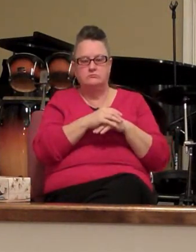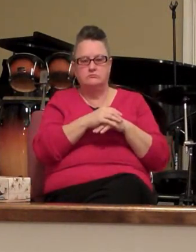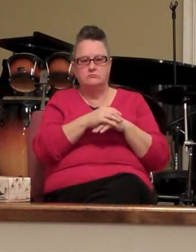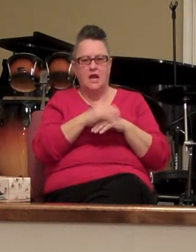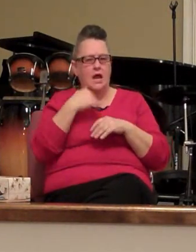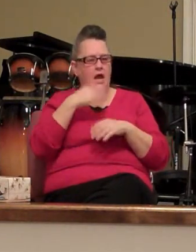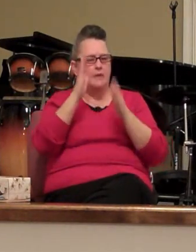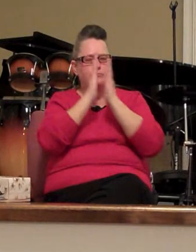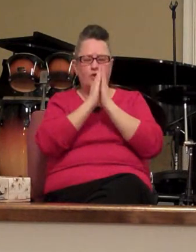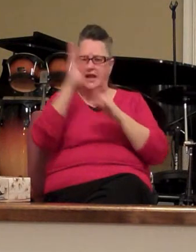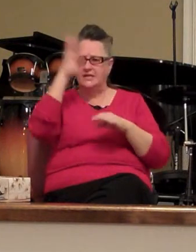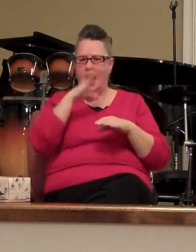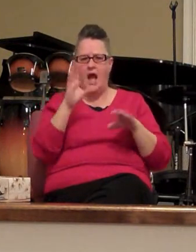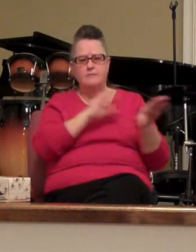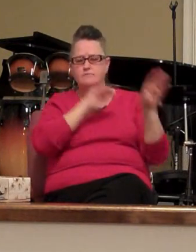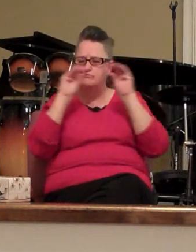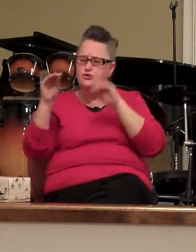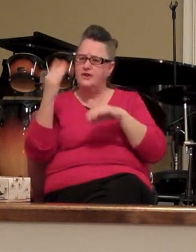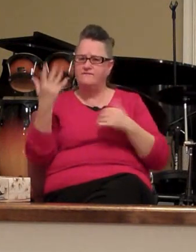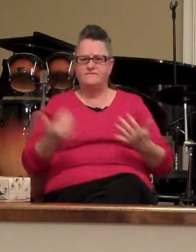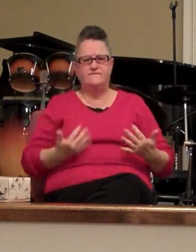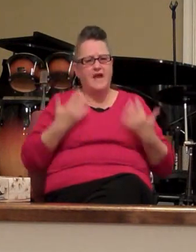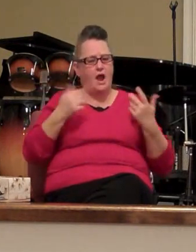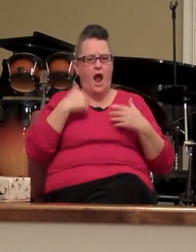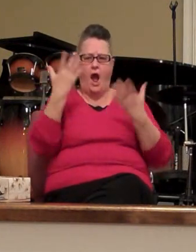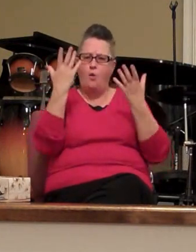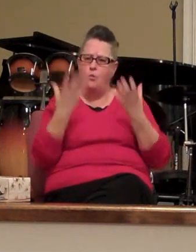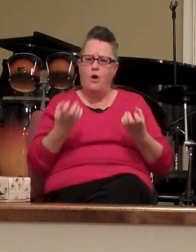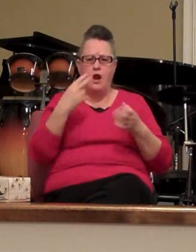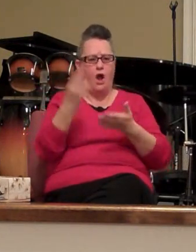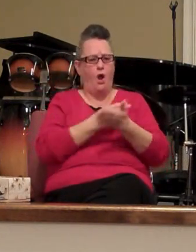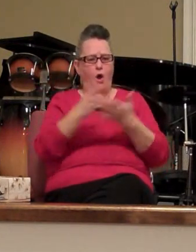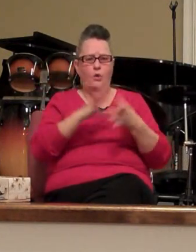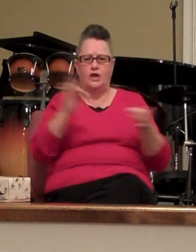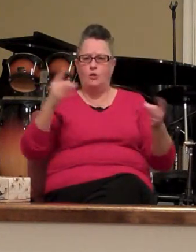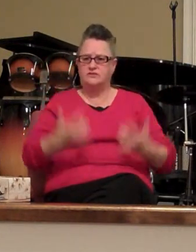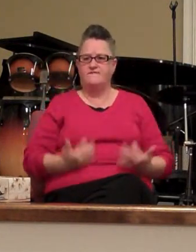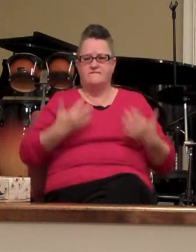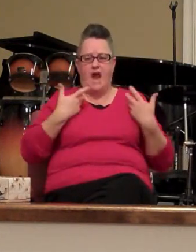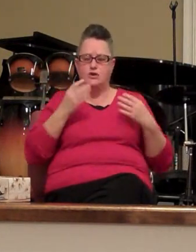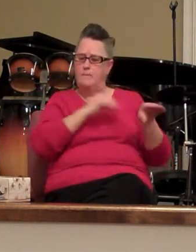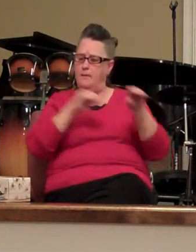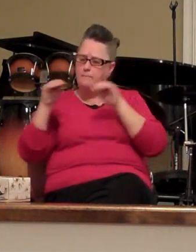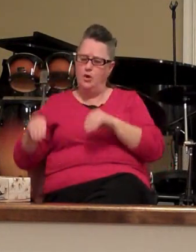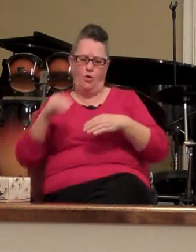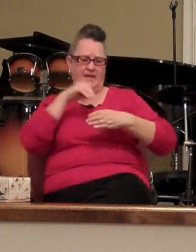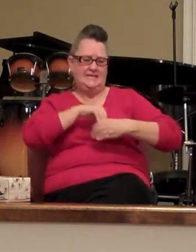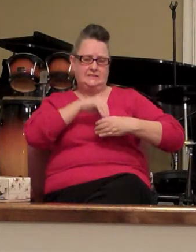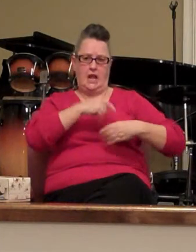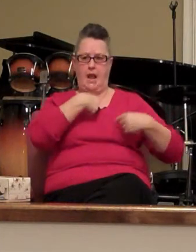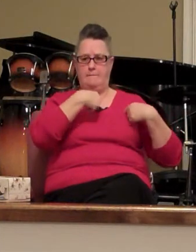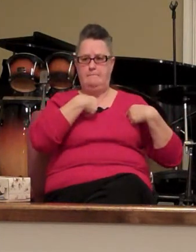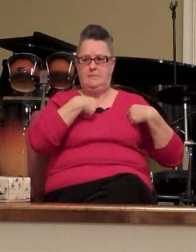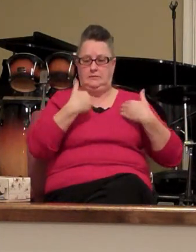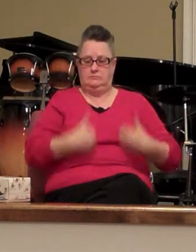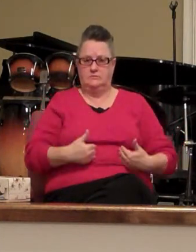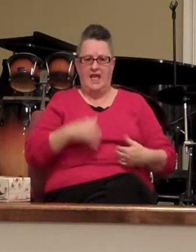God set a fire I want a Holy Ghost fire to be set on the inside of the that I don't want to